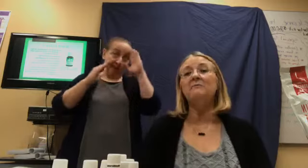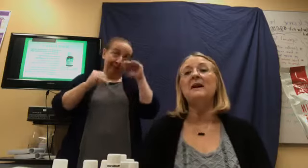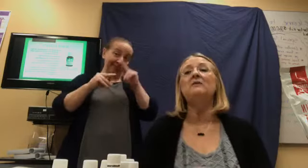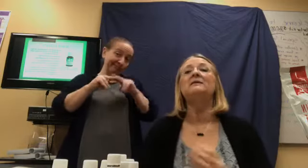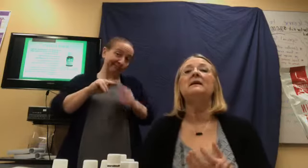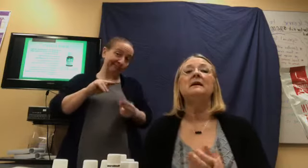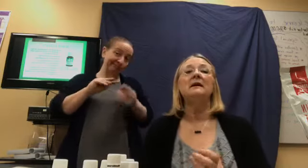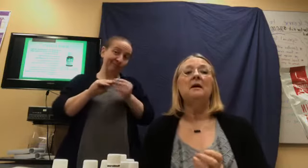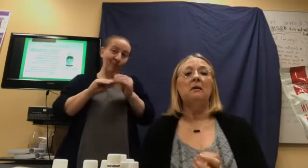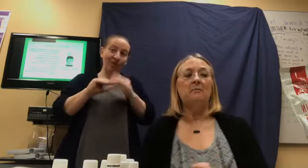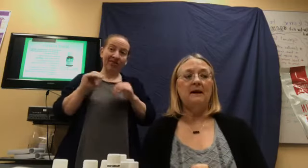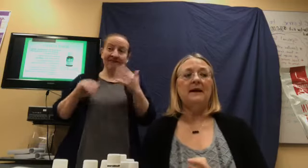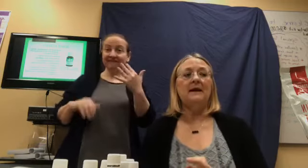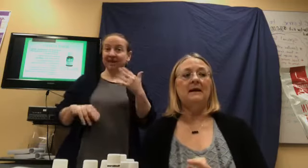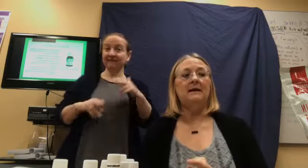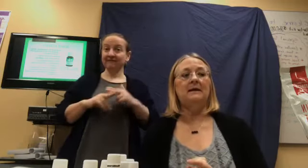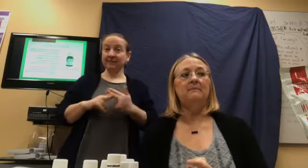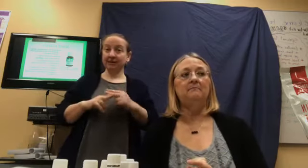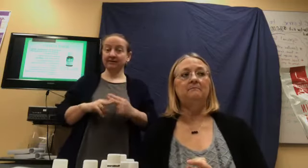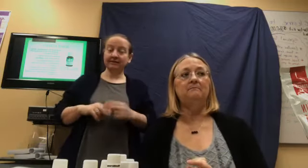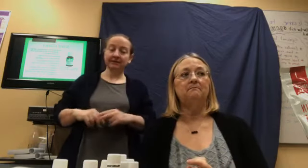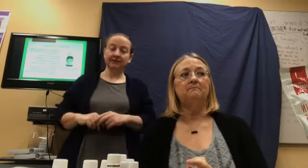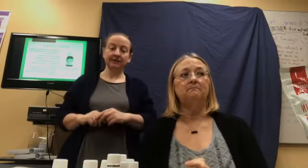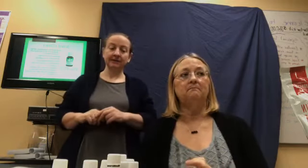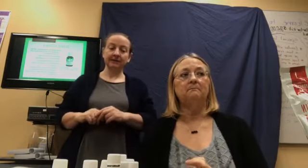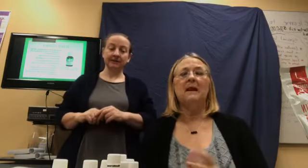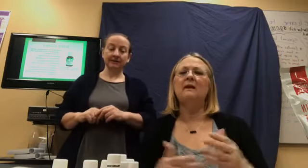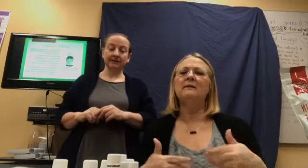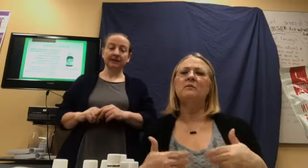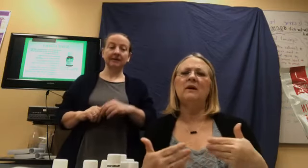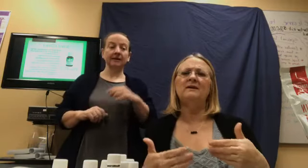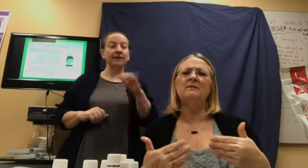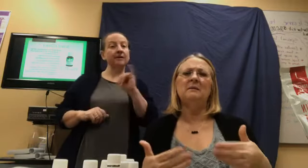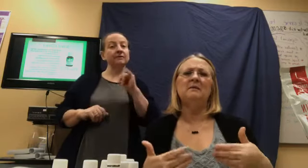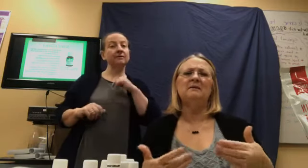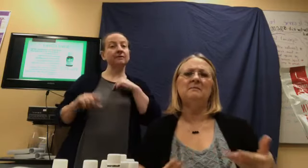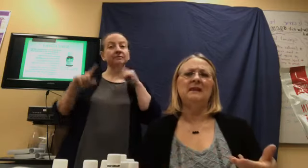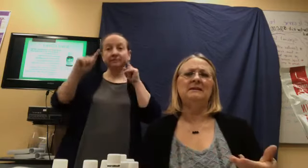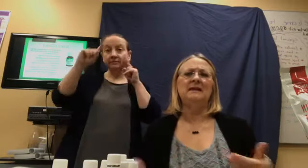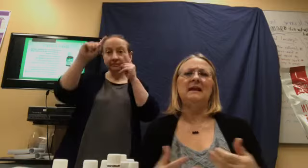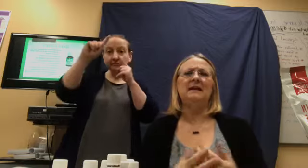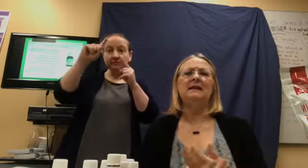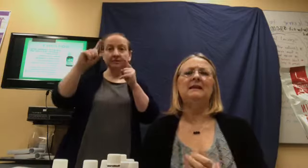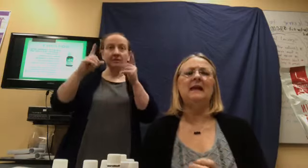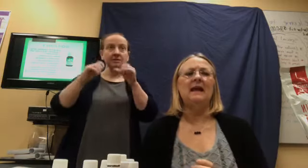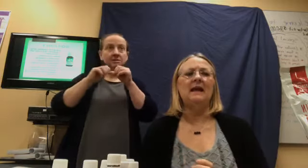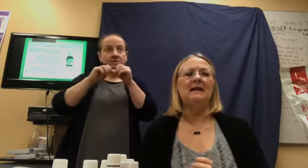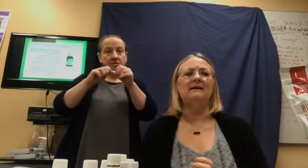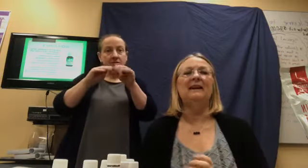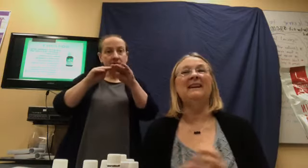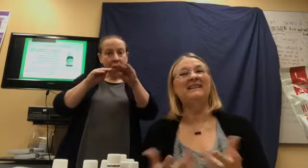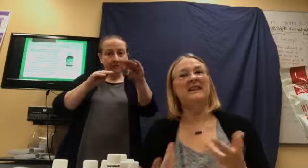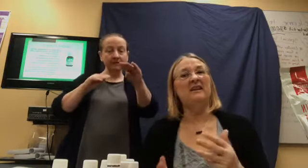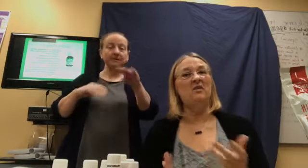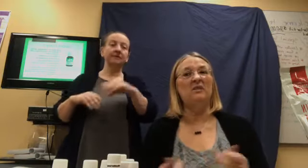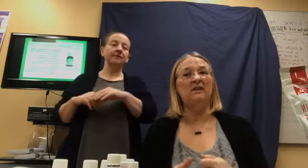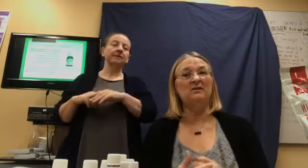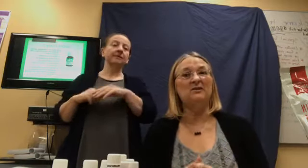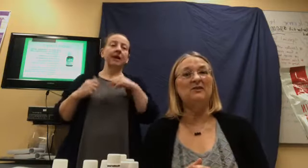pounds. But, um, I also want to be able to maintain and, like I said, I don't want to lose too